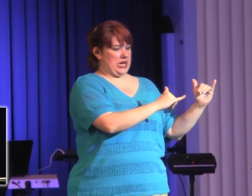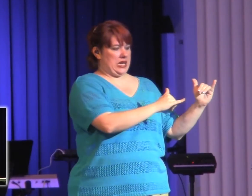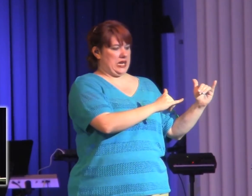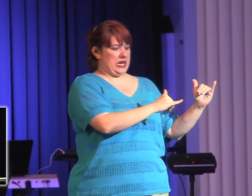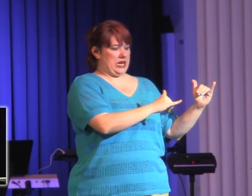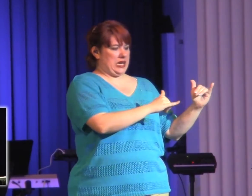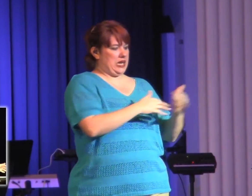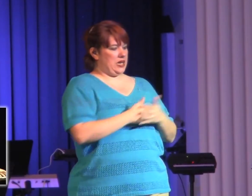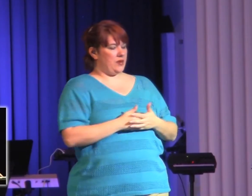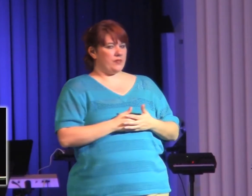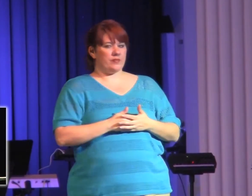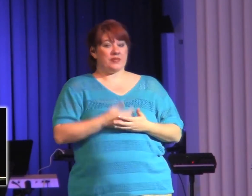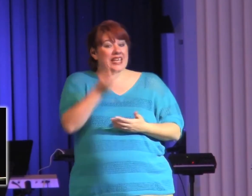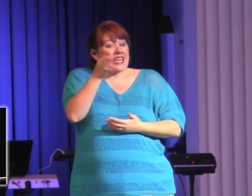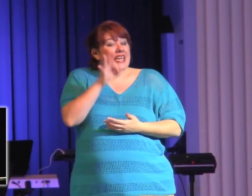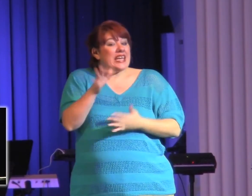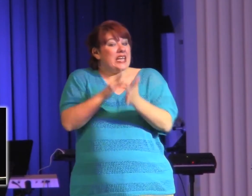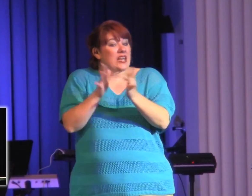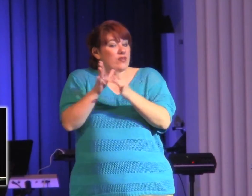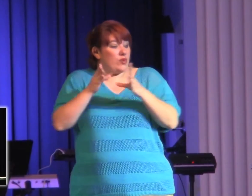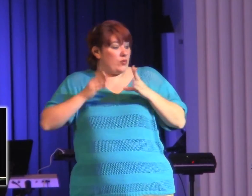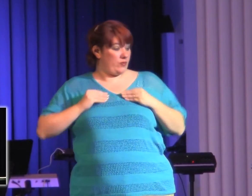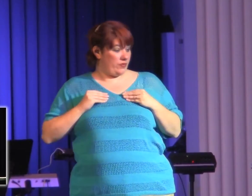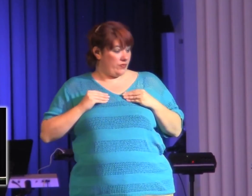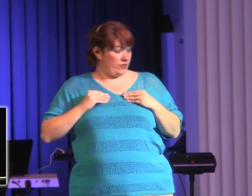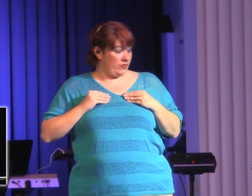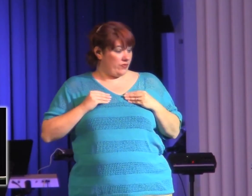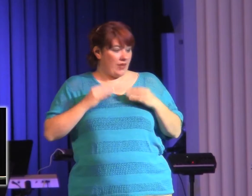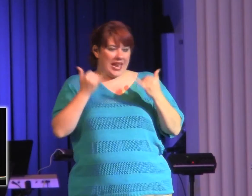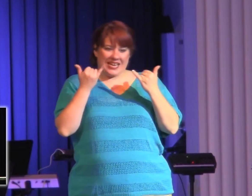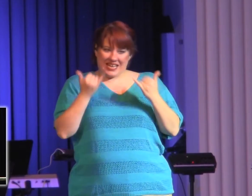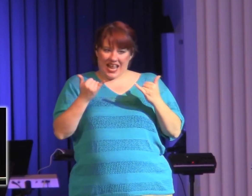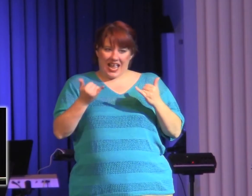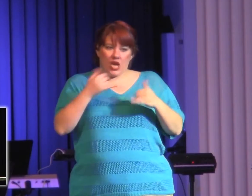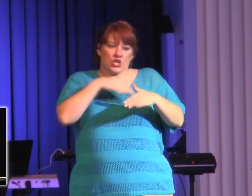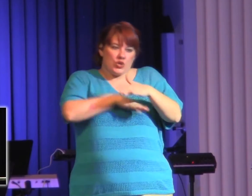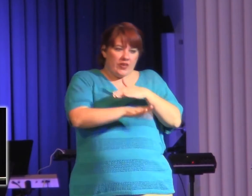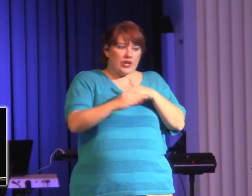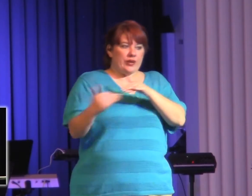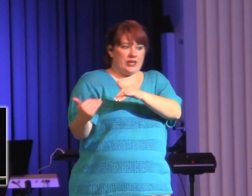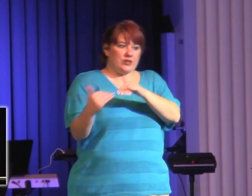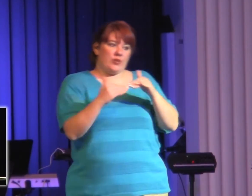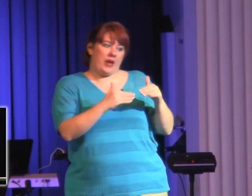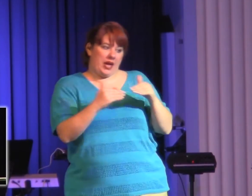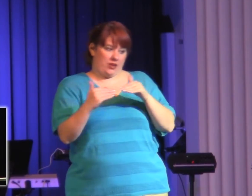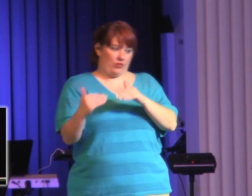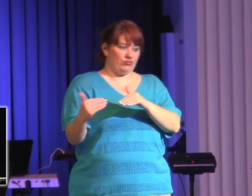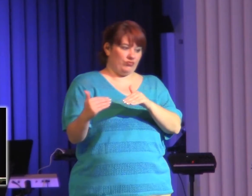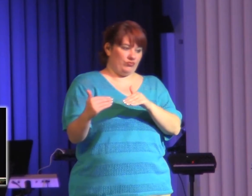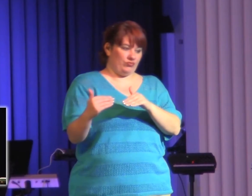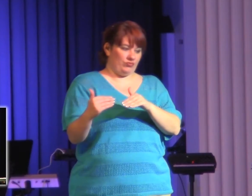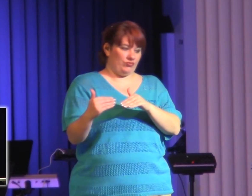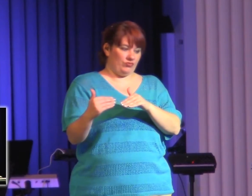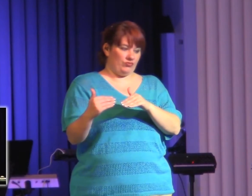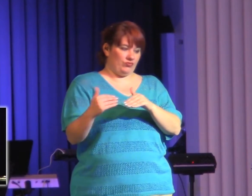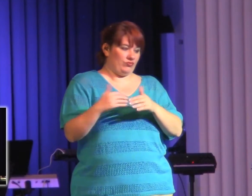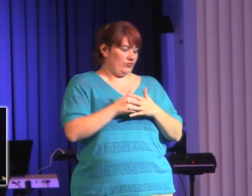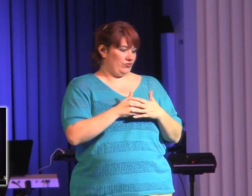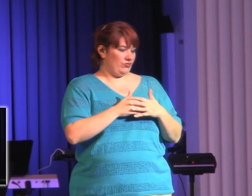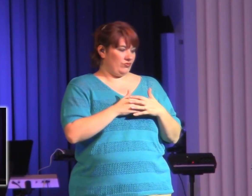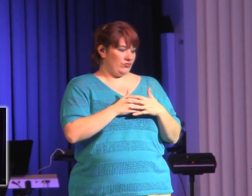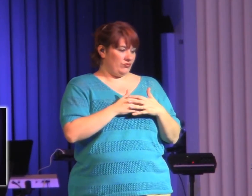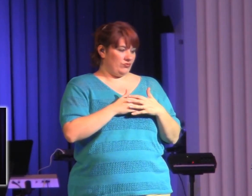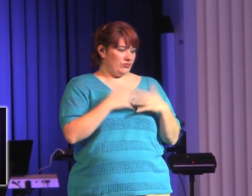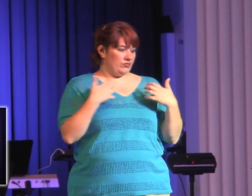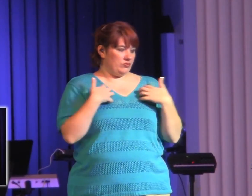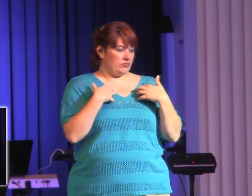See, if you're born again, let me just tell you this. You've entered into a battle. If you really are born again, you've entered into a battle. If you don't have a battle going